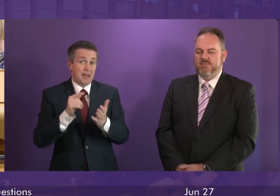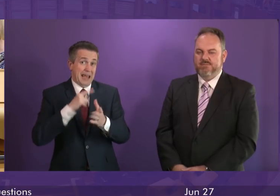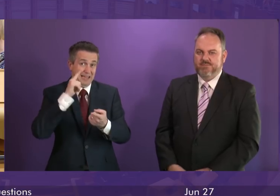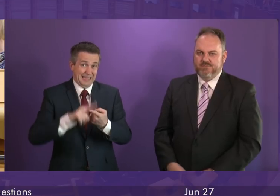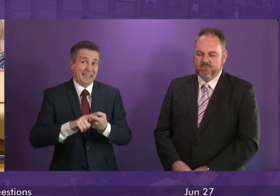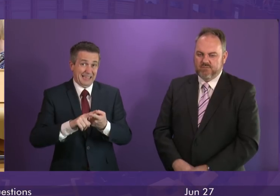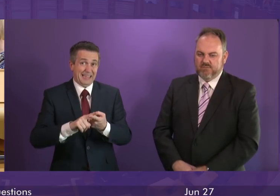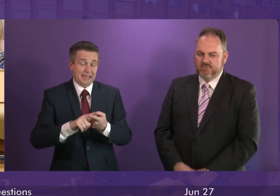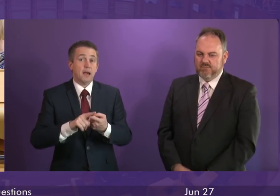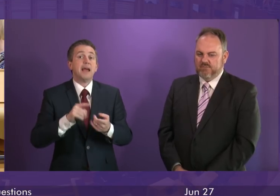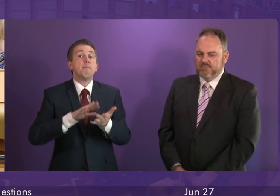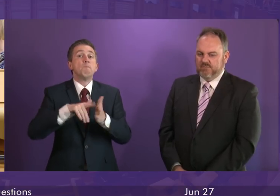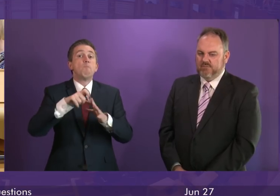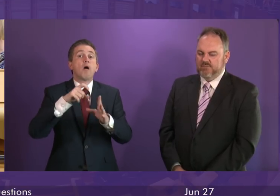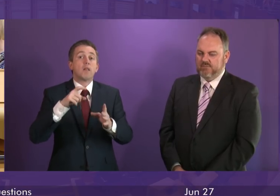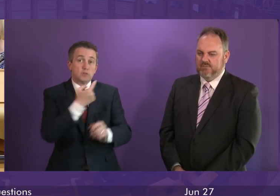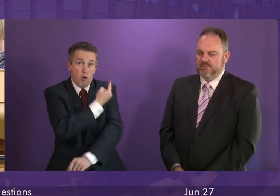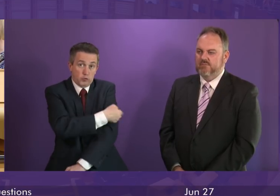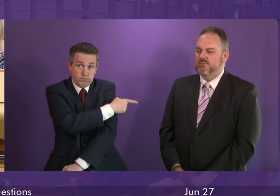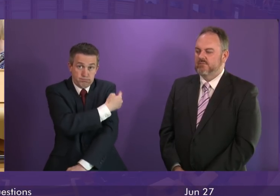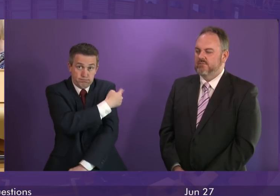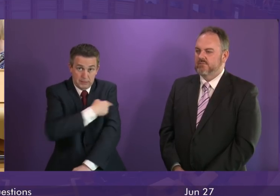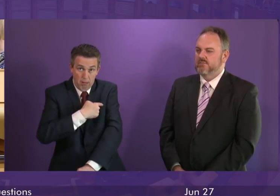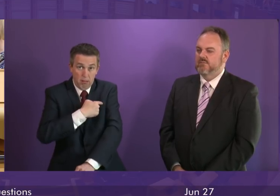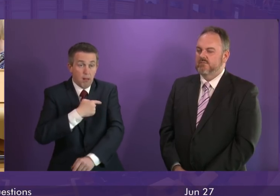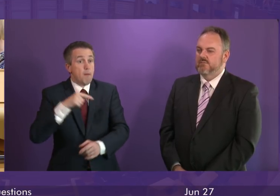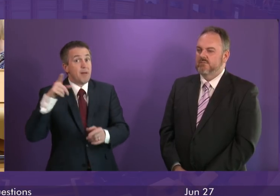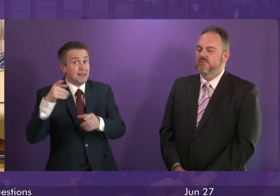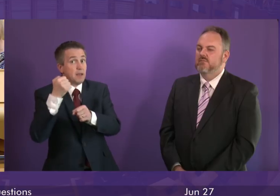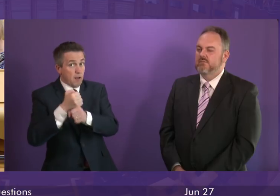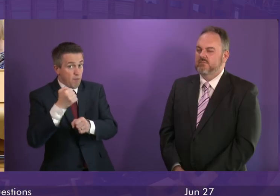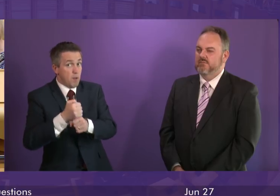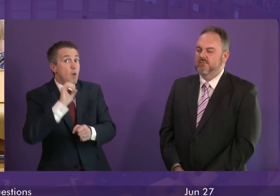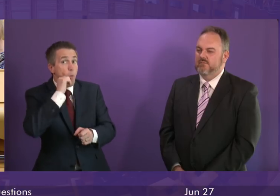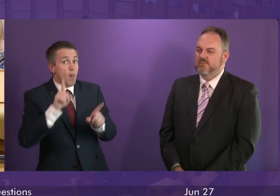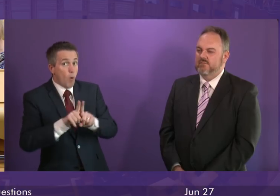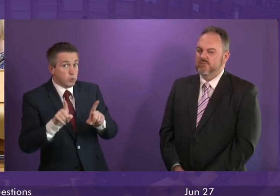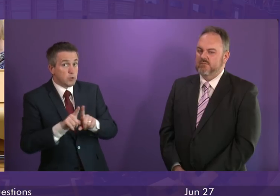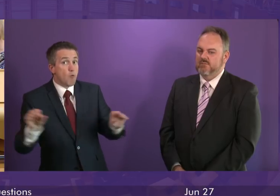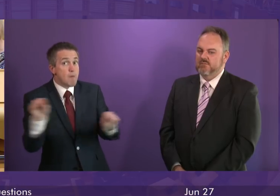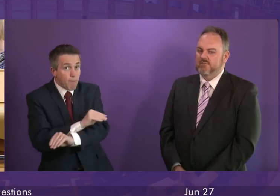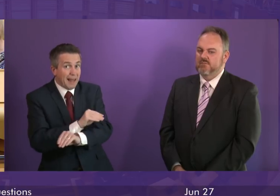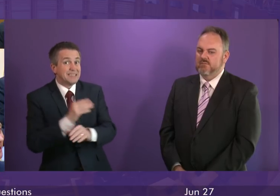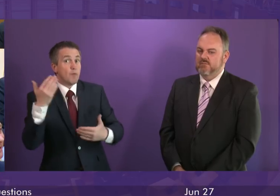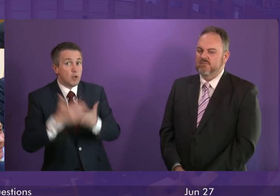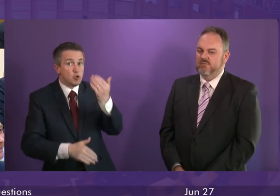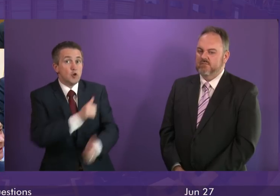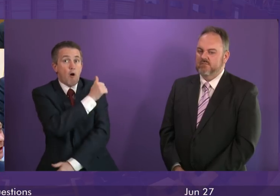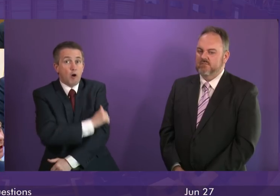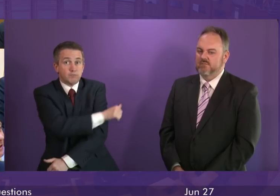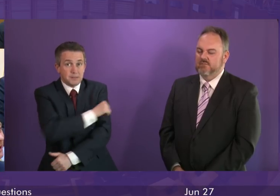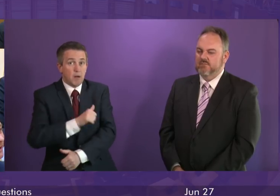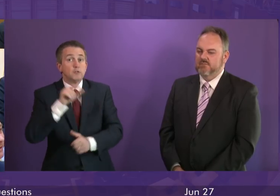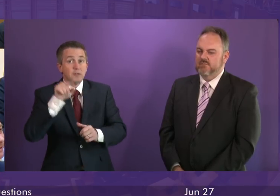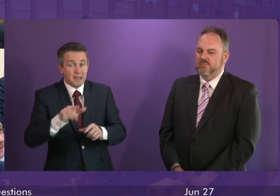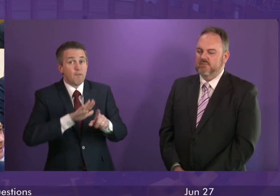Monkland's hospital, it is this government that will make sure there is a replacement from Monkland's hospital serving those communities well into the